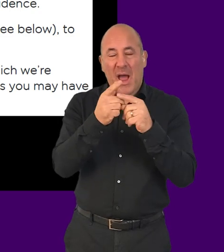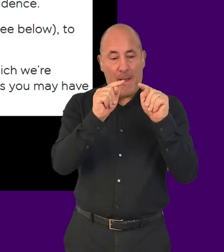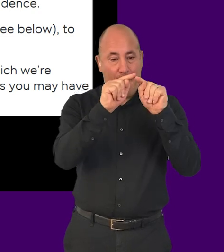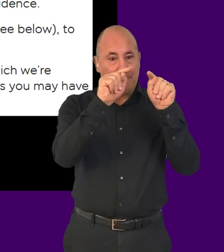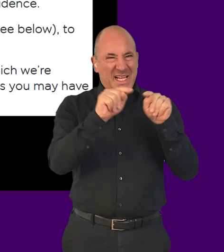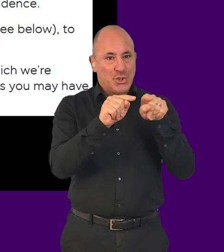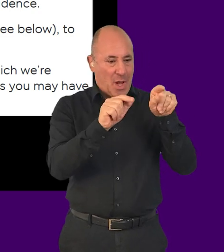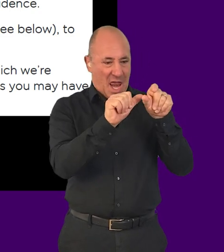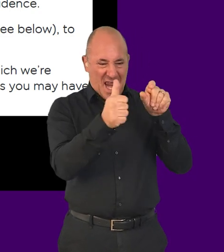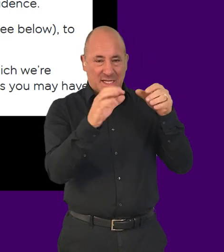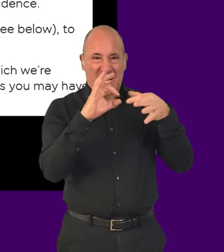icon next to links.